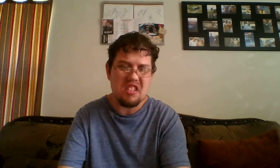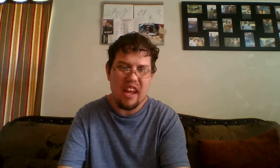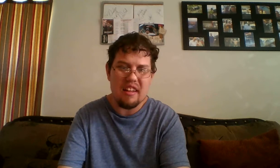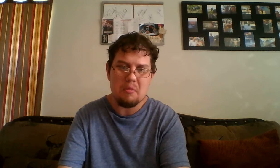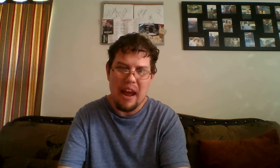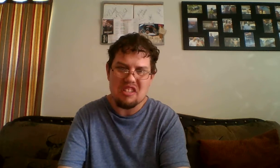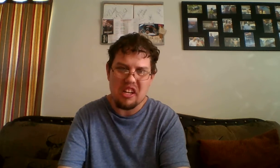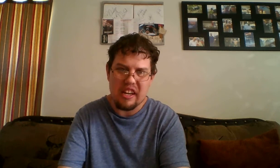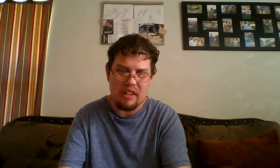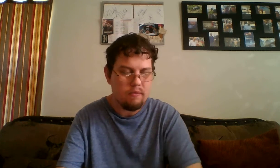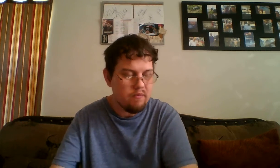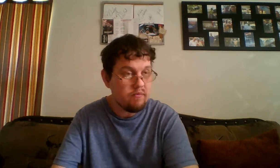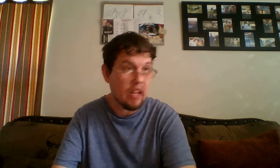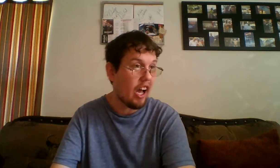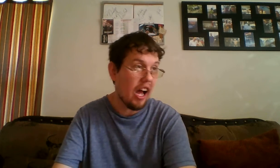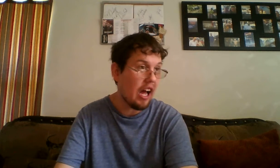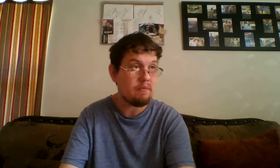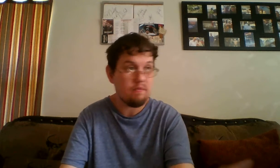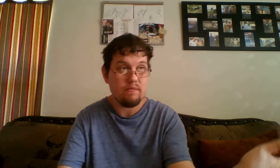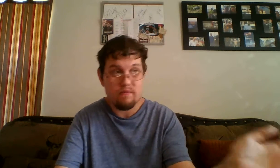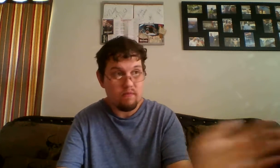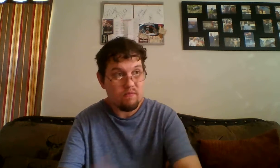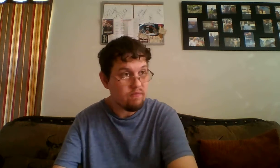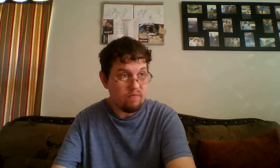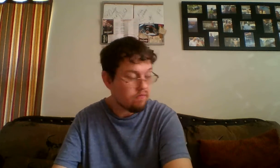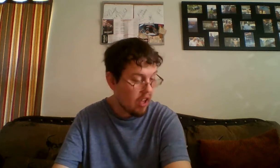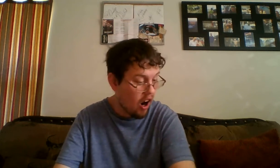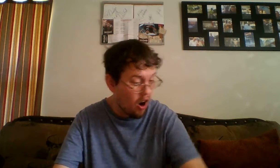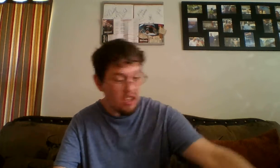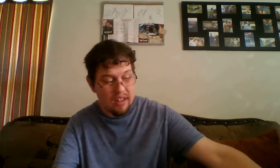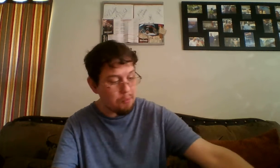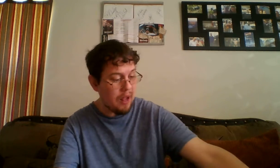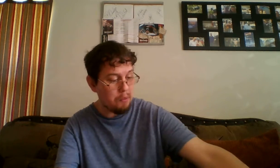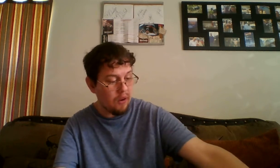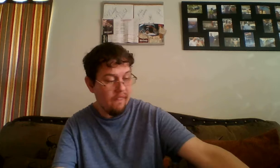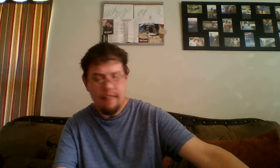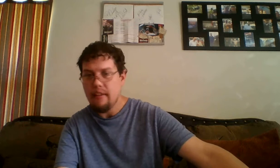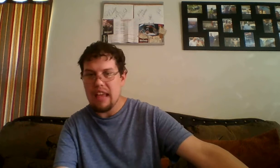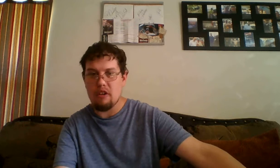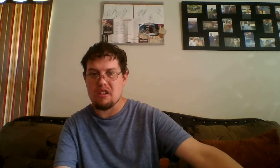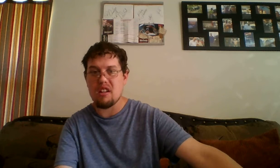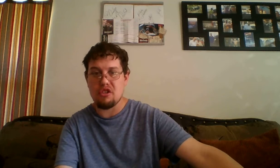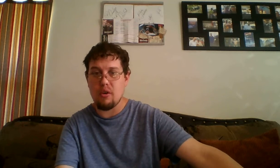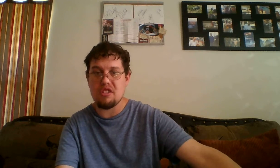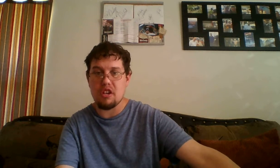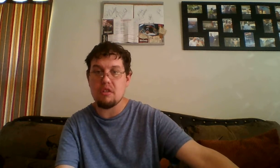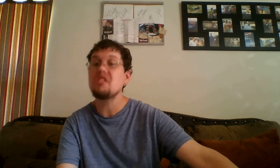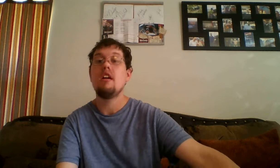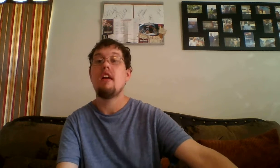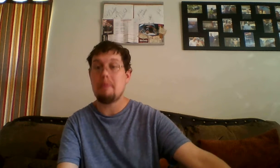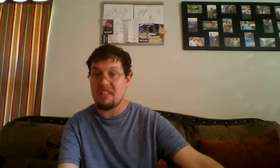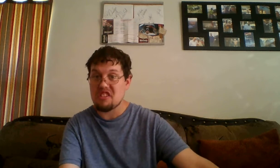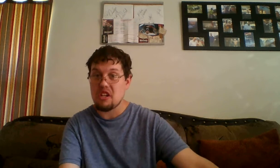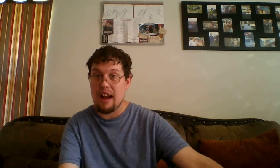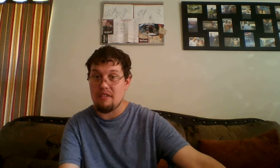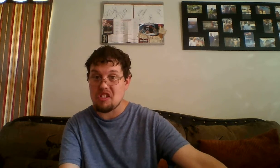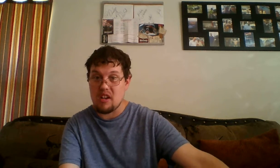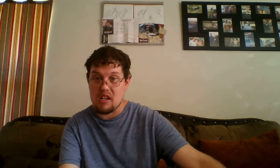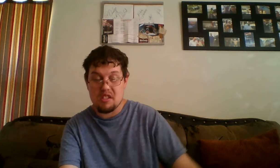to see this match again? But, only the people that was on the Joy Juice about the Survivor Series.